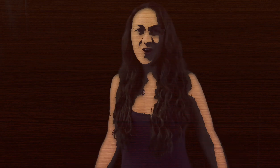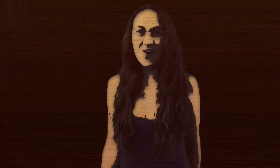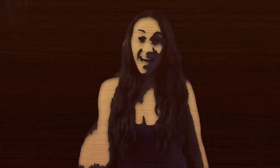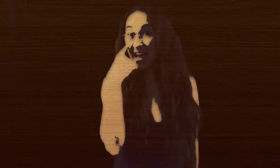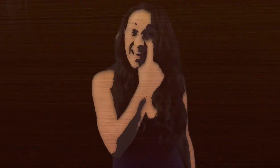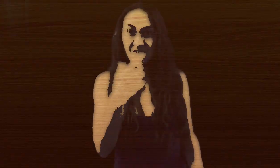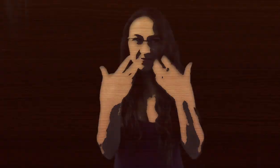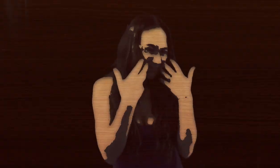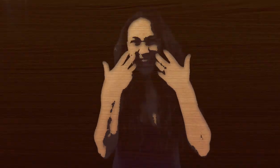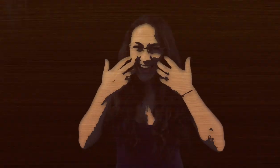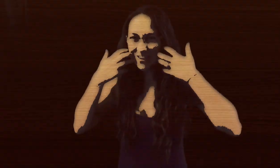I underlying